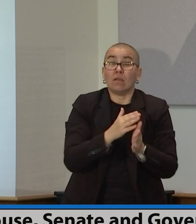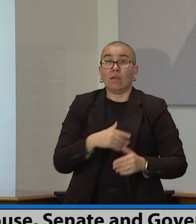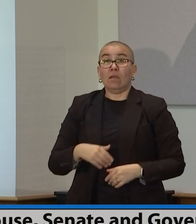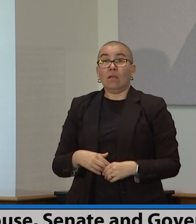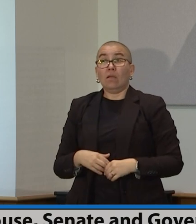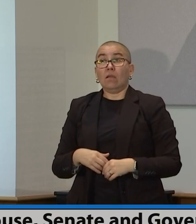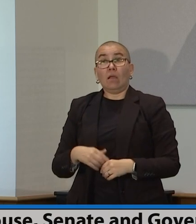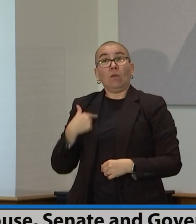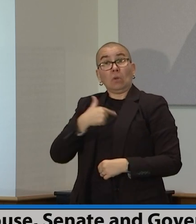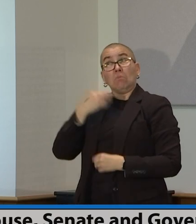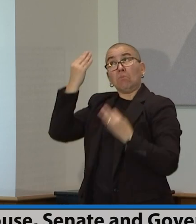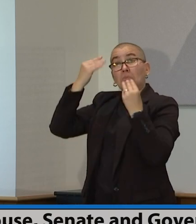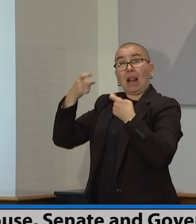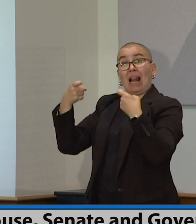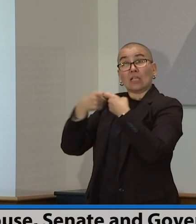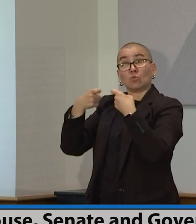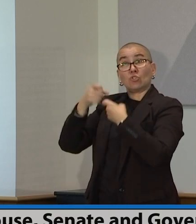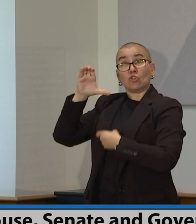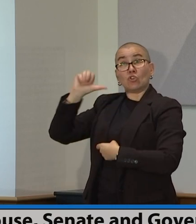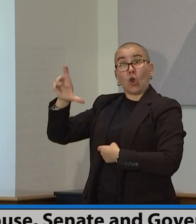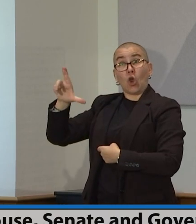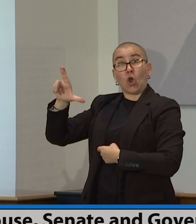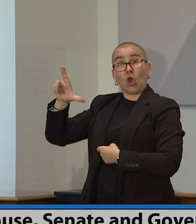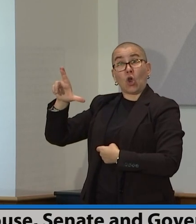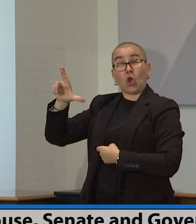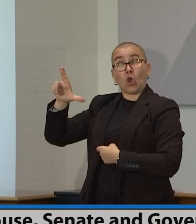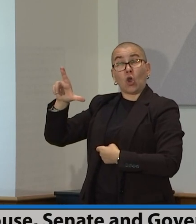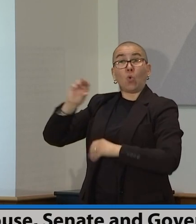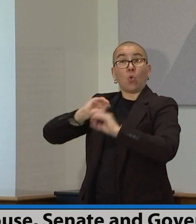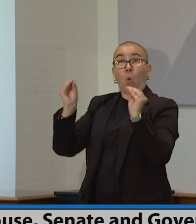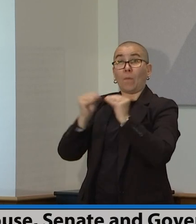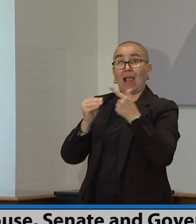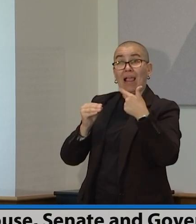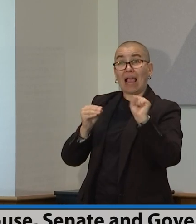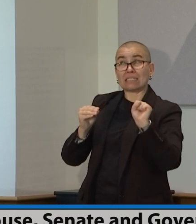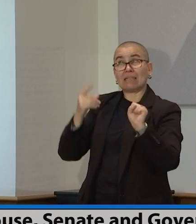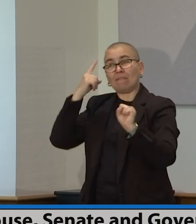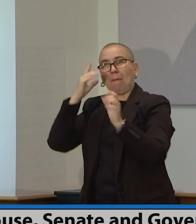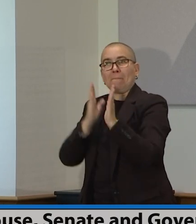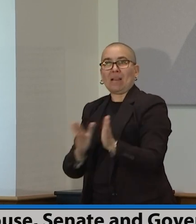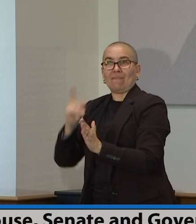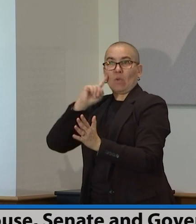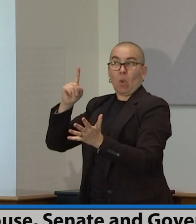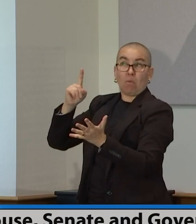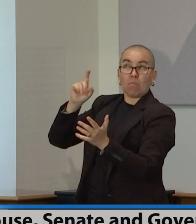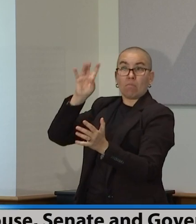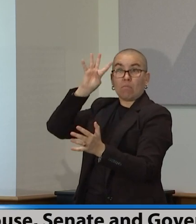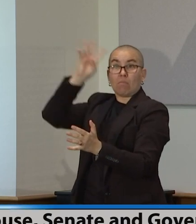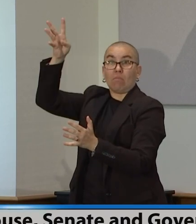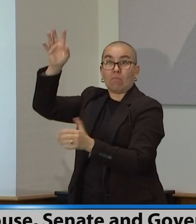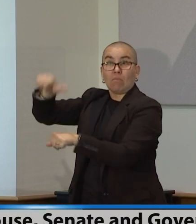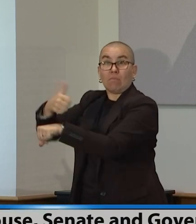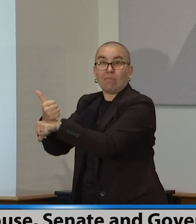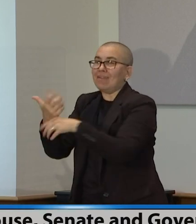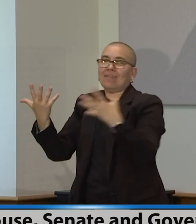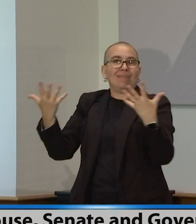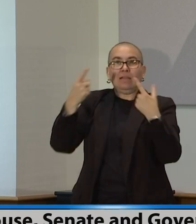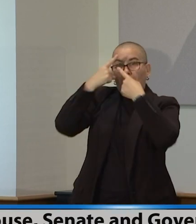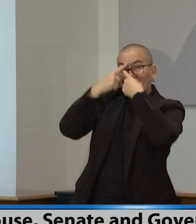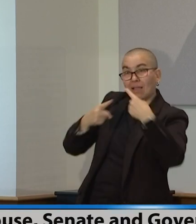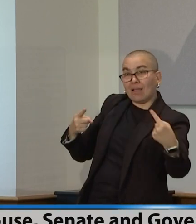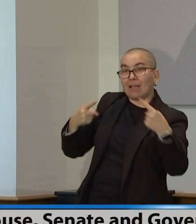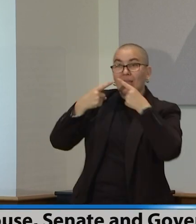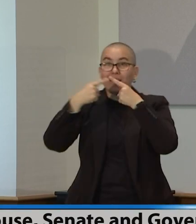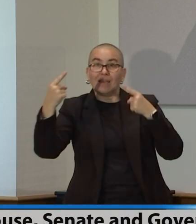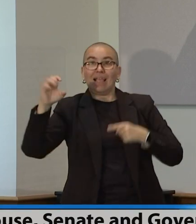and we have to figure out how do we plan infrastructure for that. We just have a disagreement about, uh, the emission standards. We're looking to see if there's a solution there.